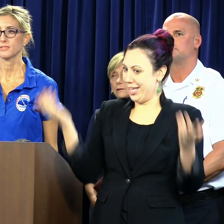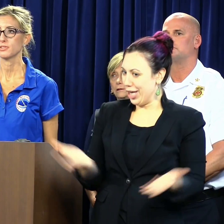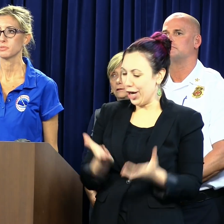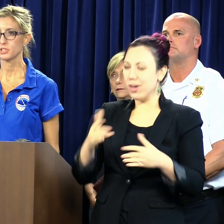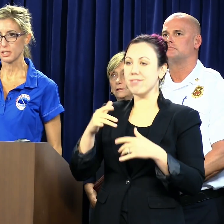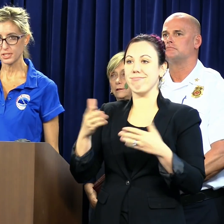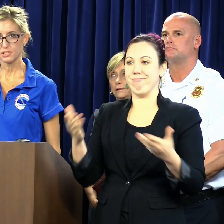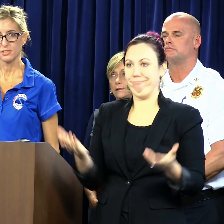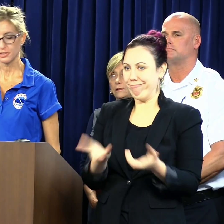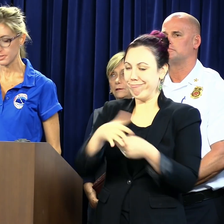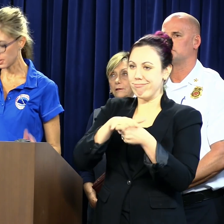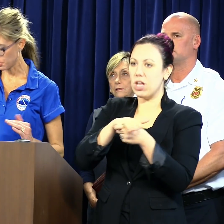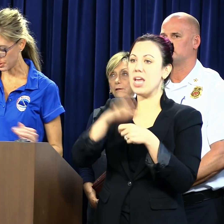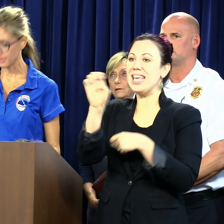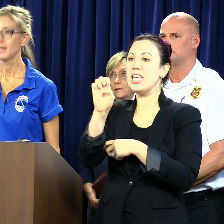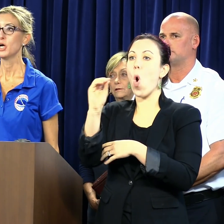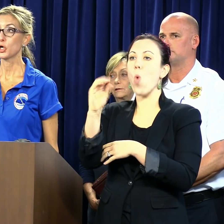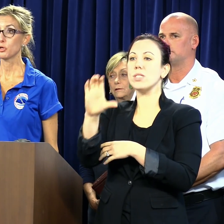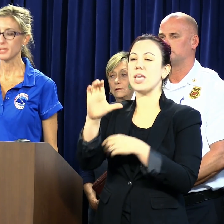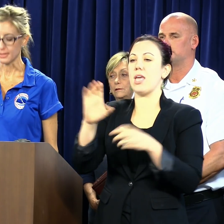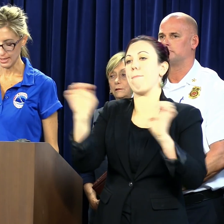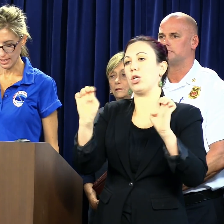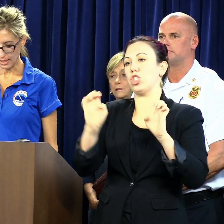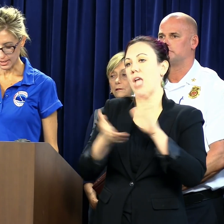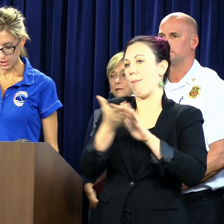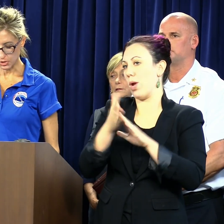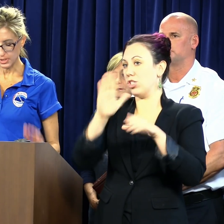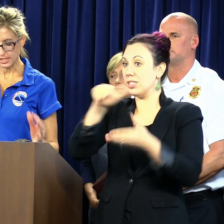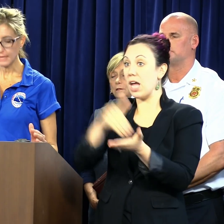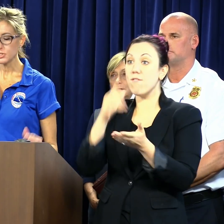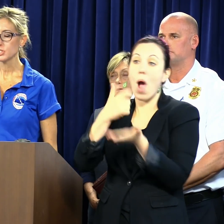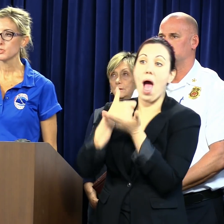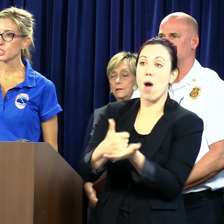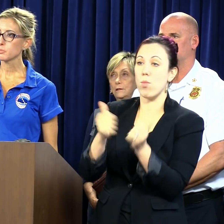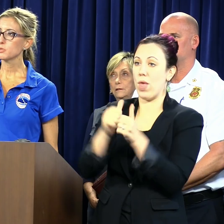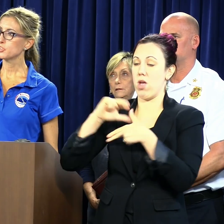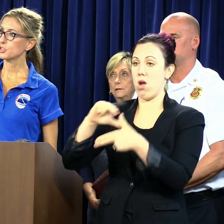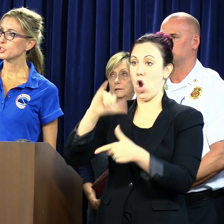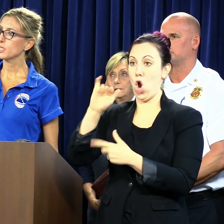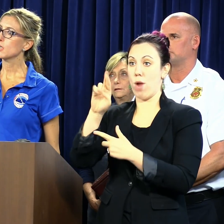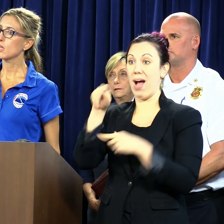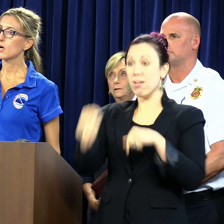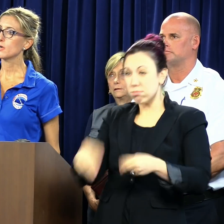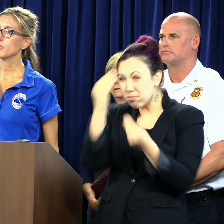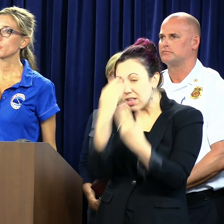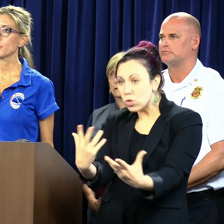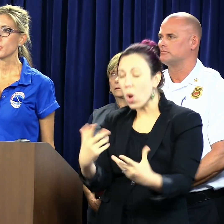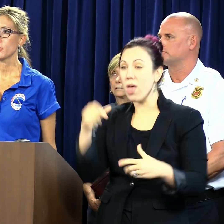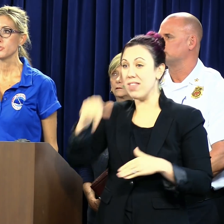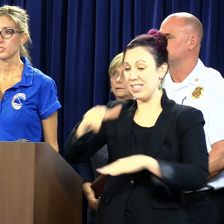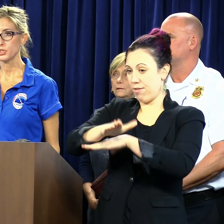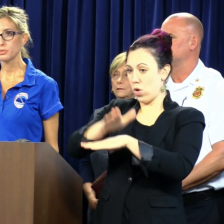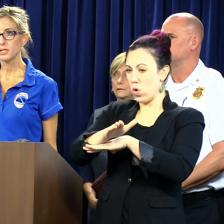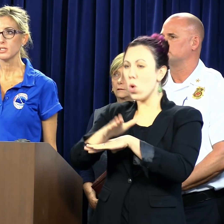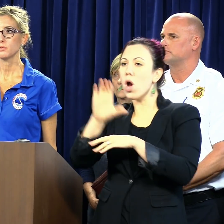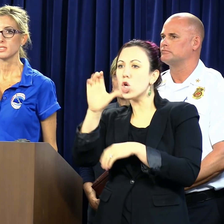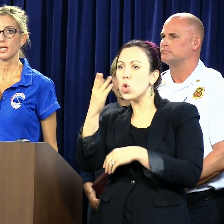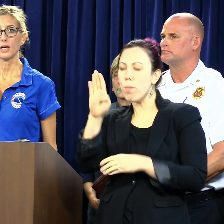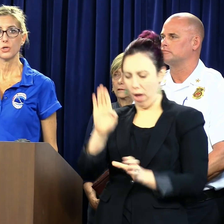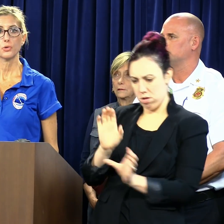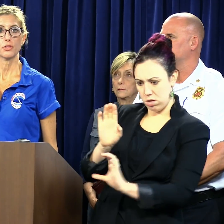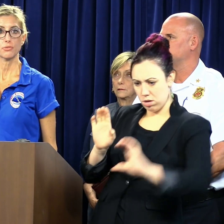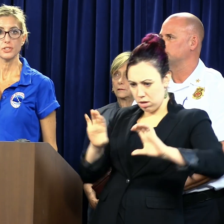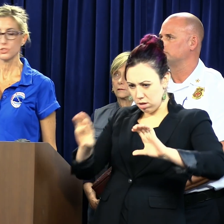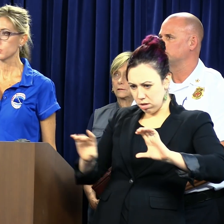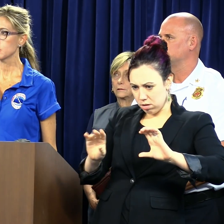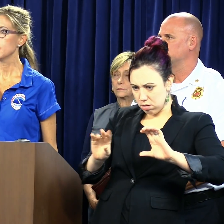to the Jacksonville Emergency Operations Center to help with IRMA. So this afternoon, IRMA was skirting along the northern coast of Cuba. It was